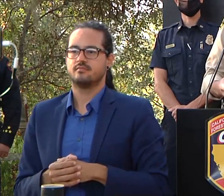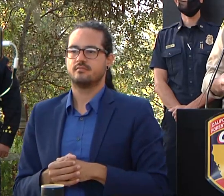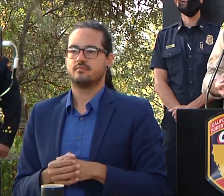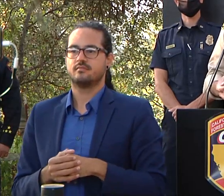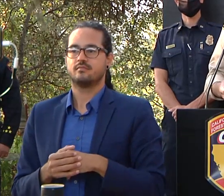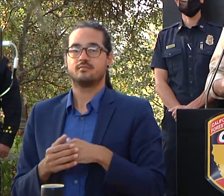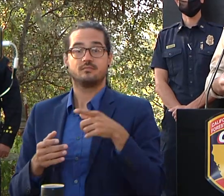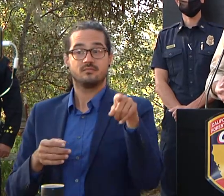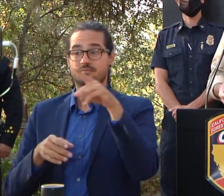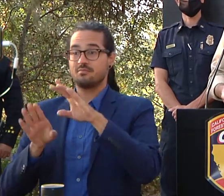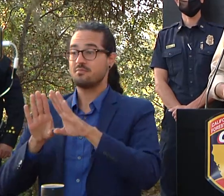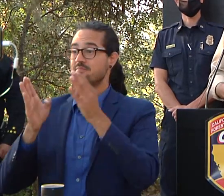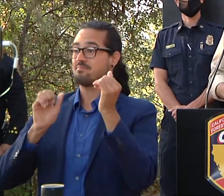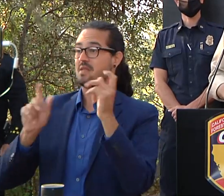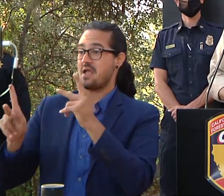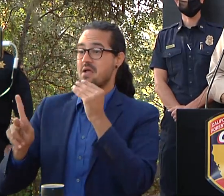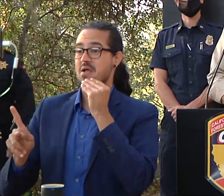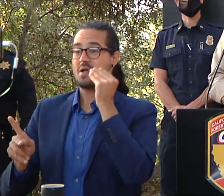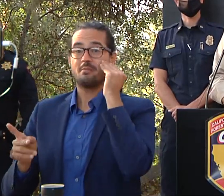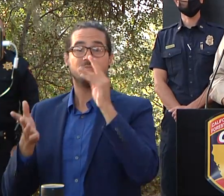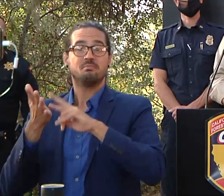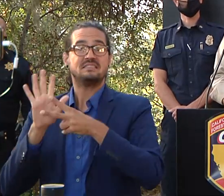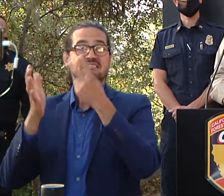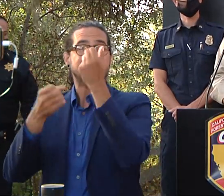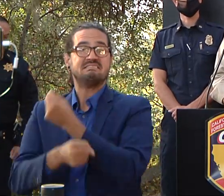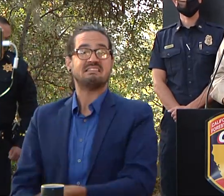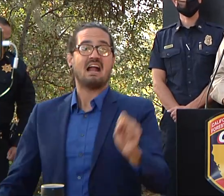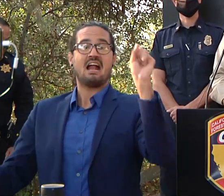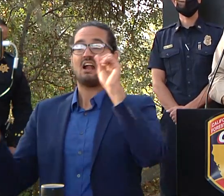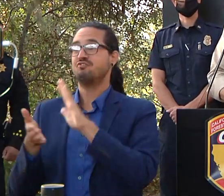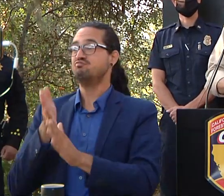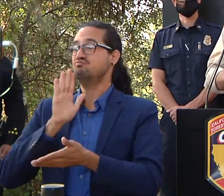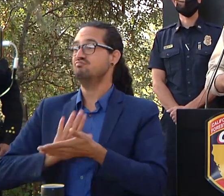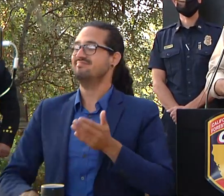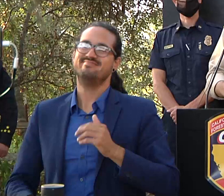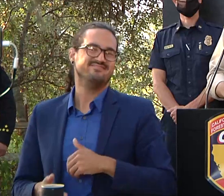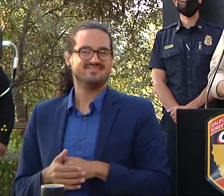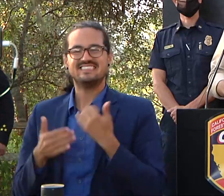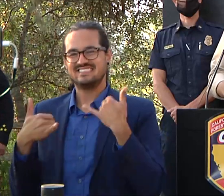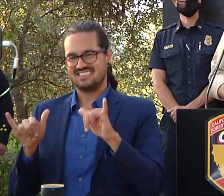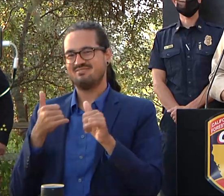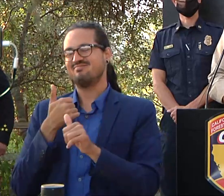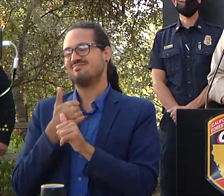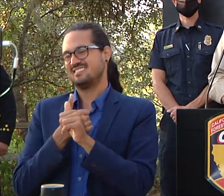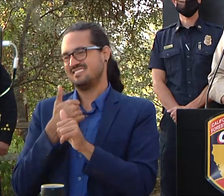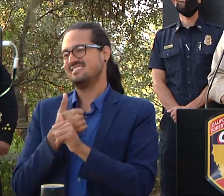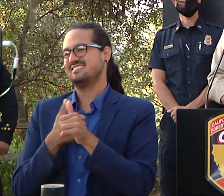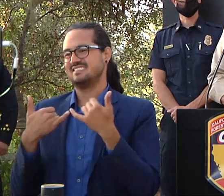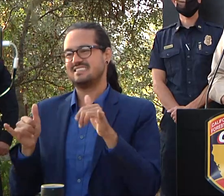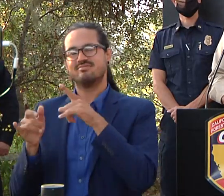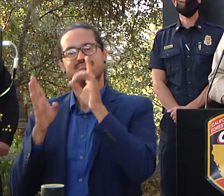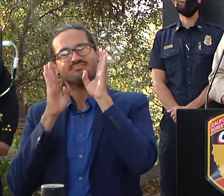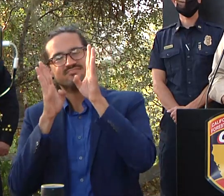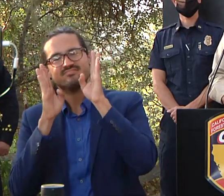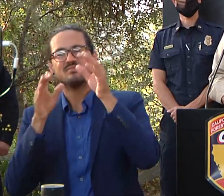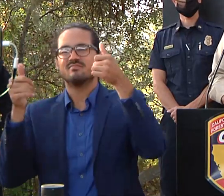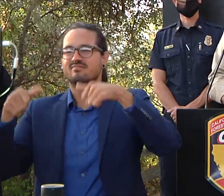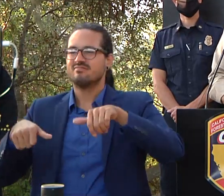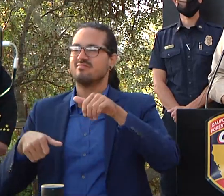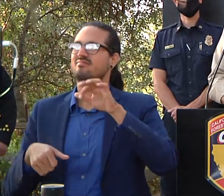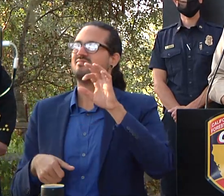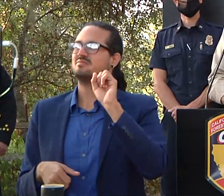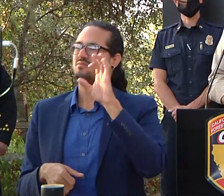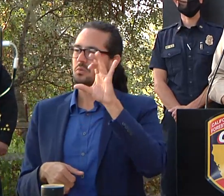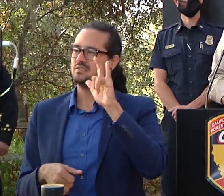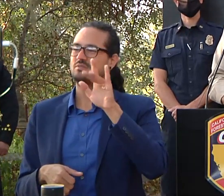mean that the fire threat is over and so uh it's important to to pay attention to social media pay our uh our social media